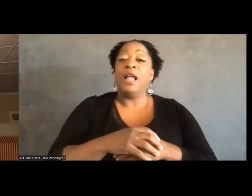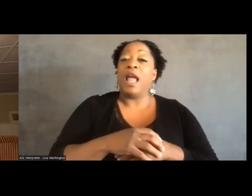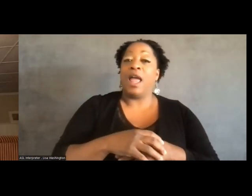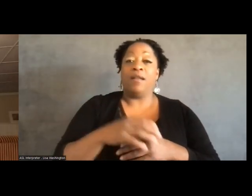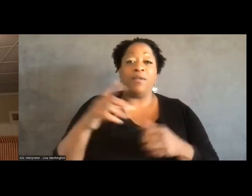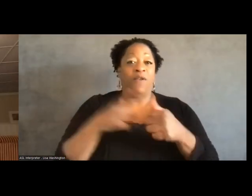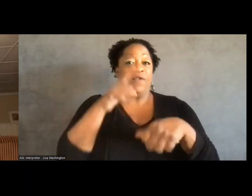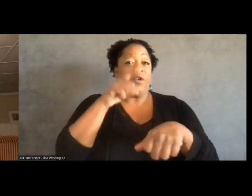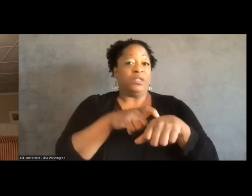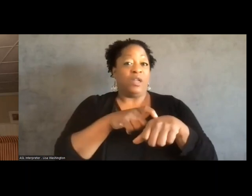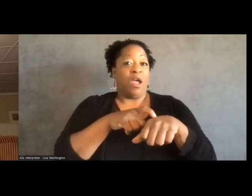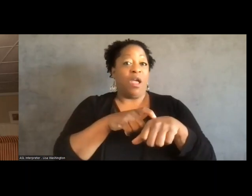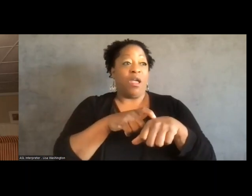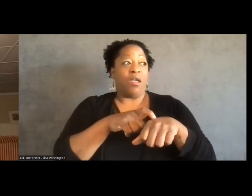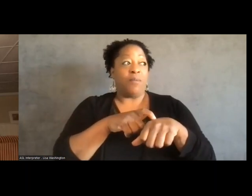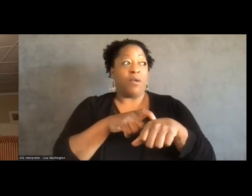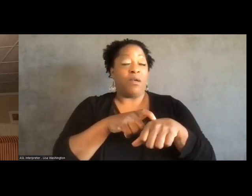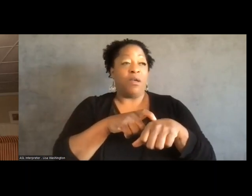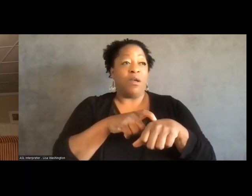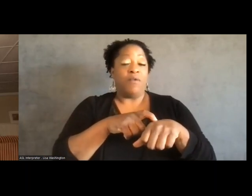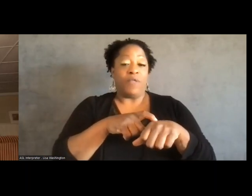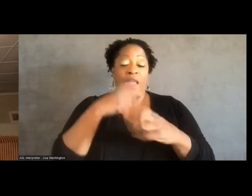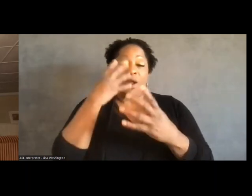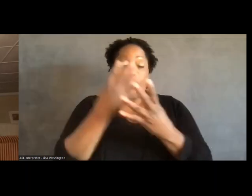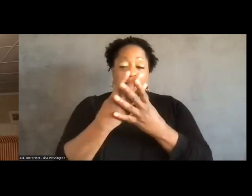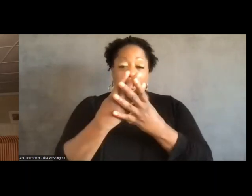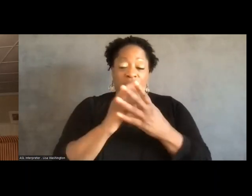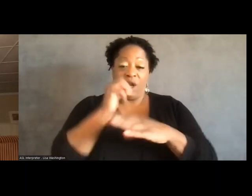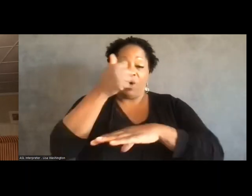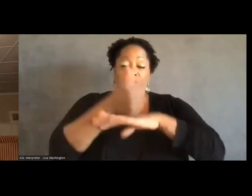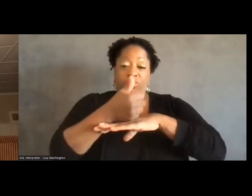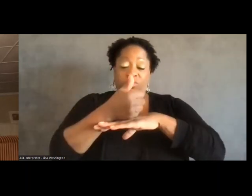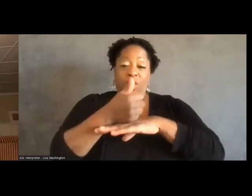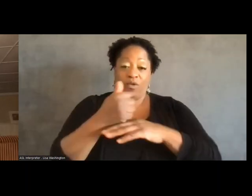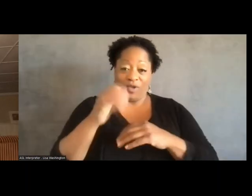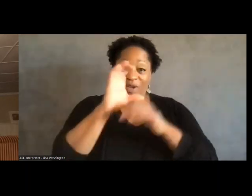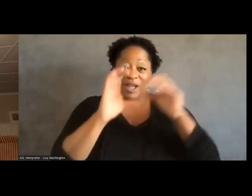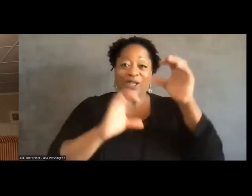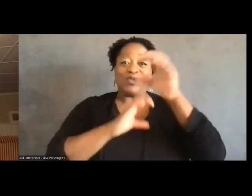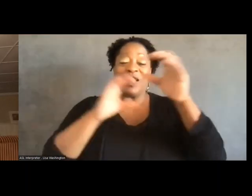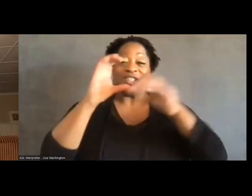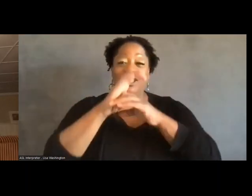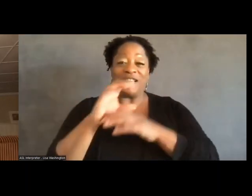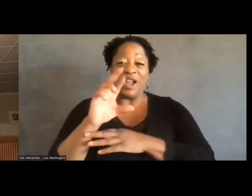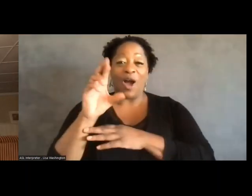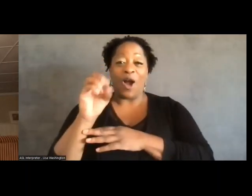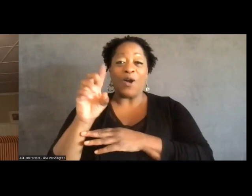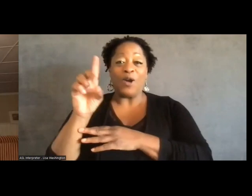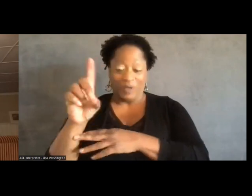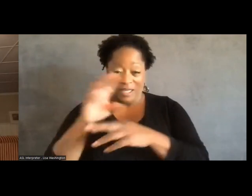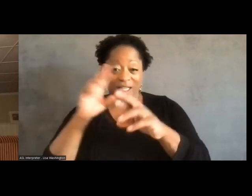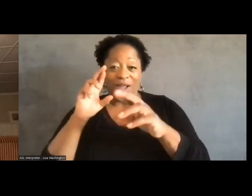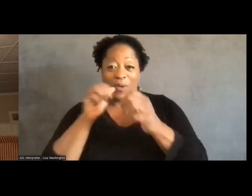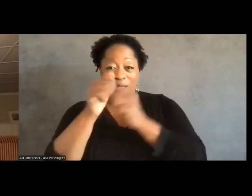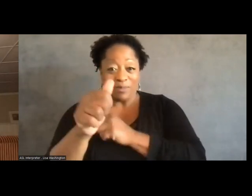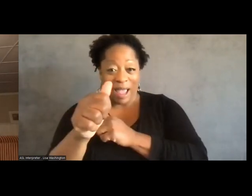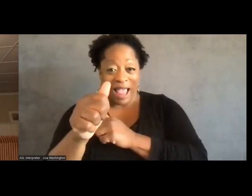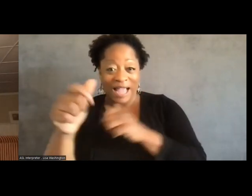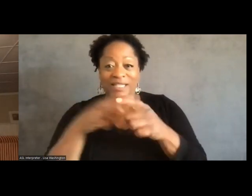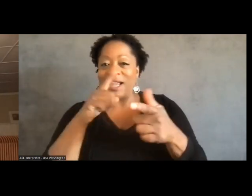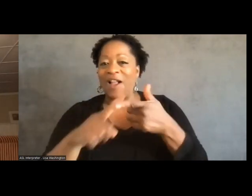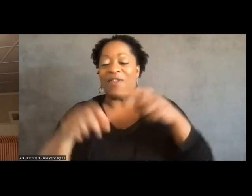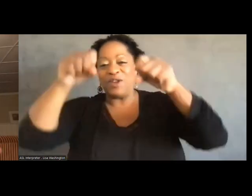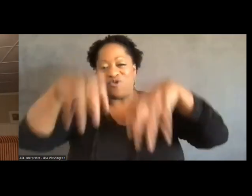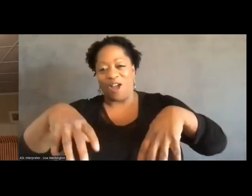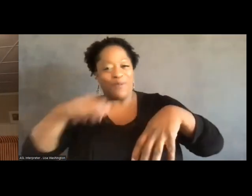pretty much like construction phase where an ROD has been passed and was ultimately not